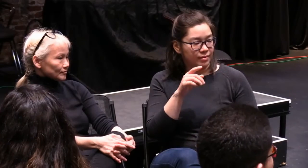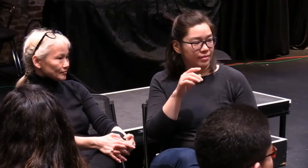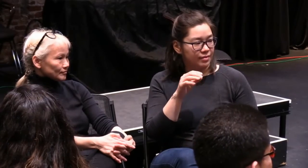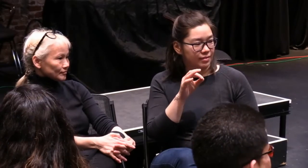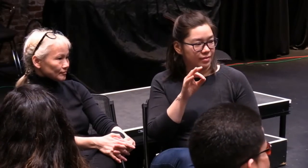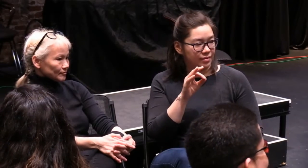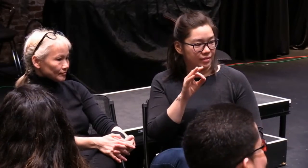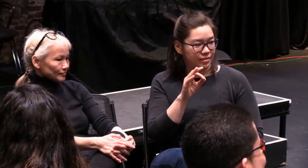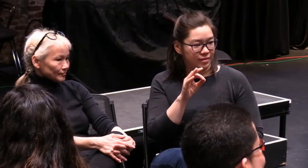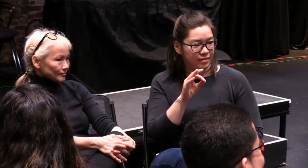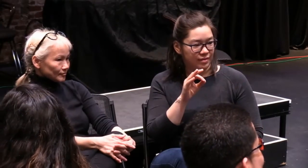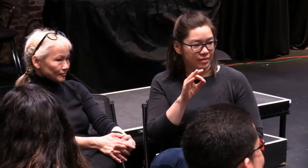I think it's an opportunity.